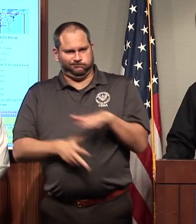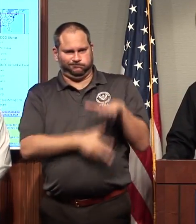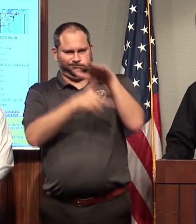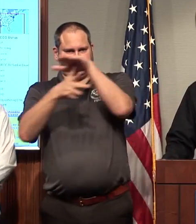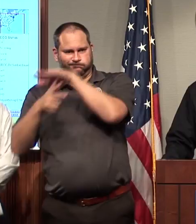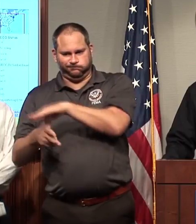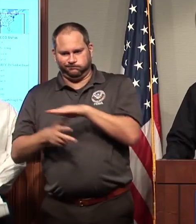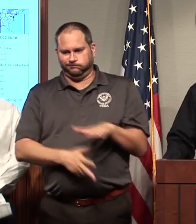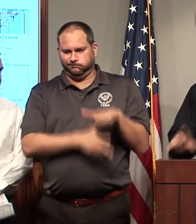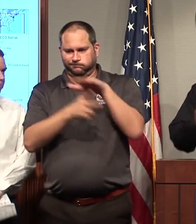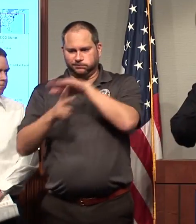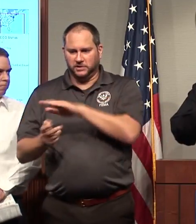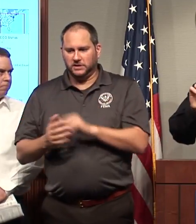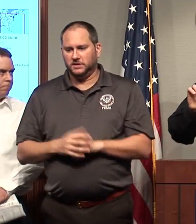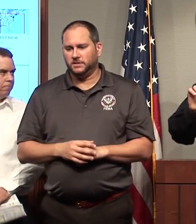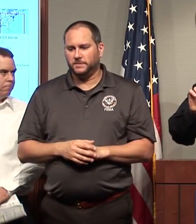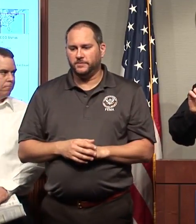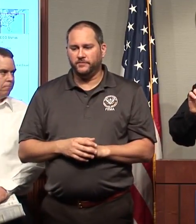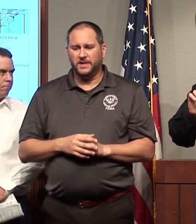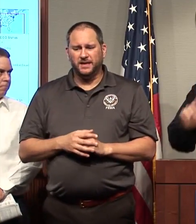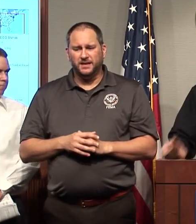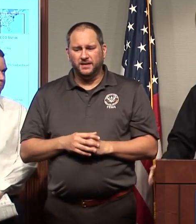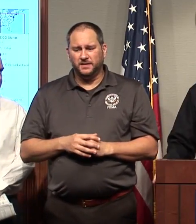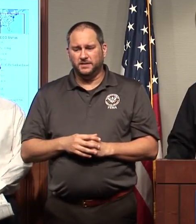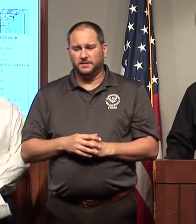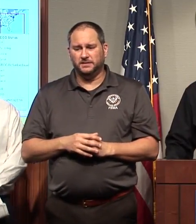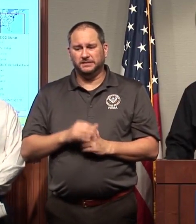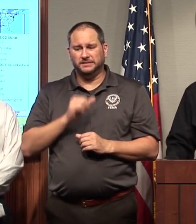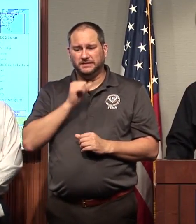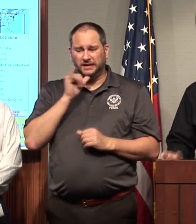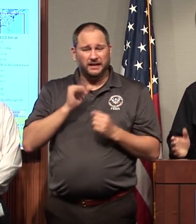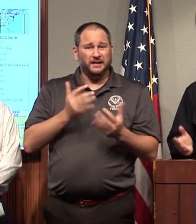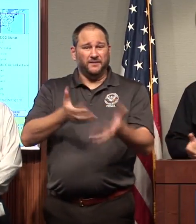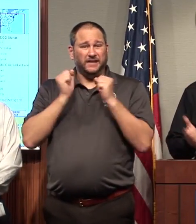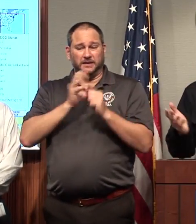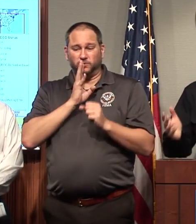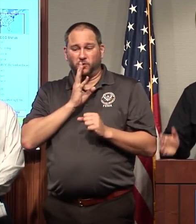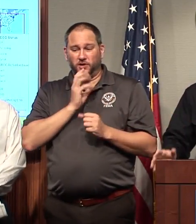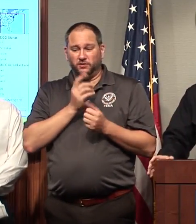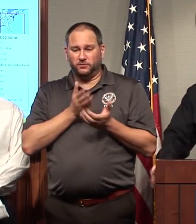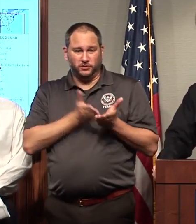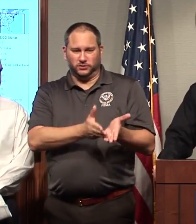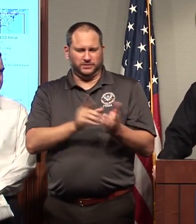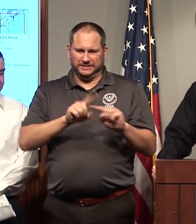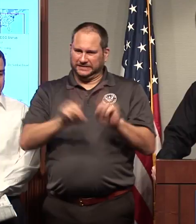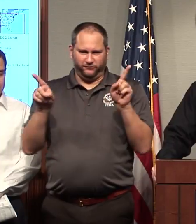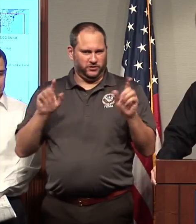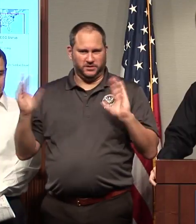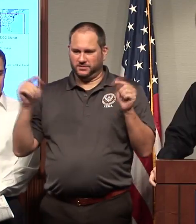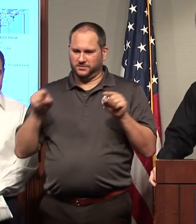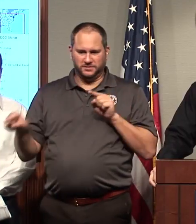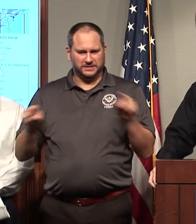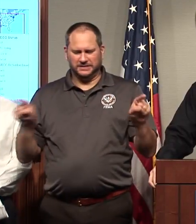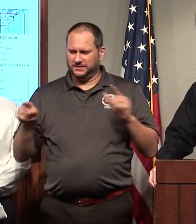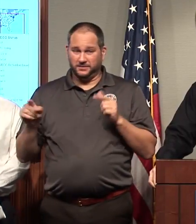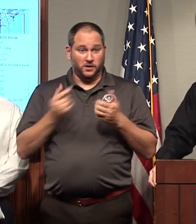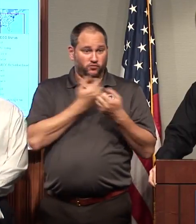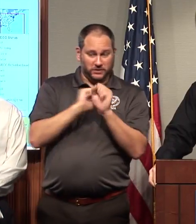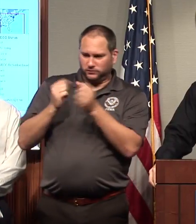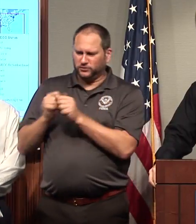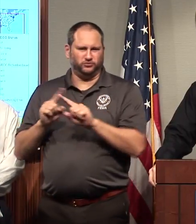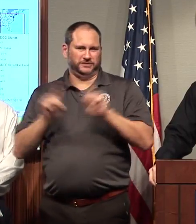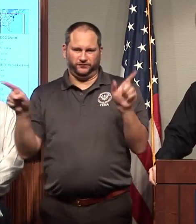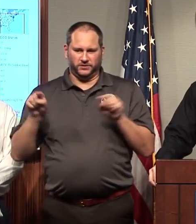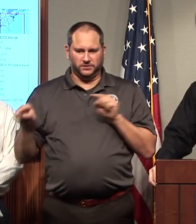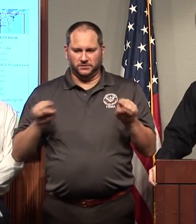This is not as nearly as big a swift water rescue issue as Harvey was. So these two storms are dramatically different. And